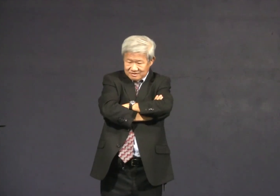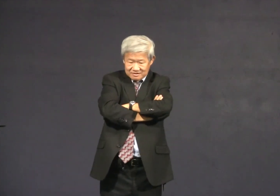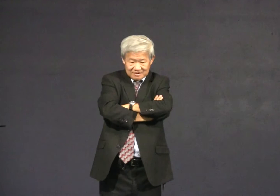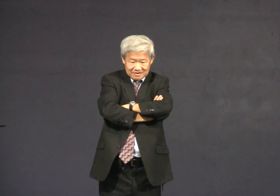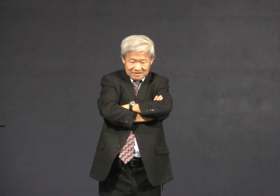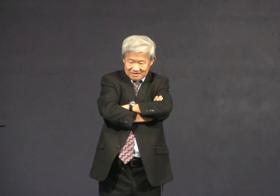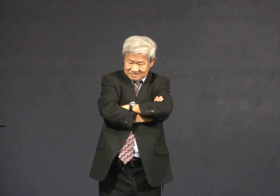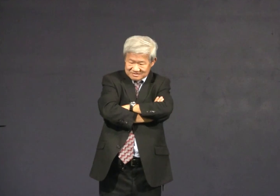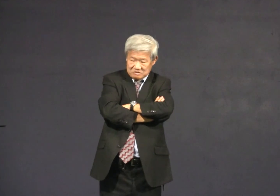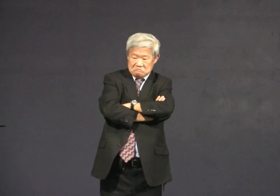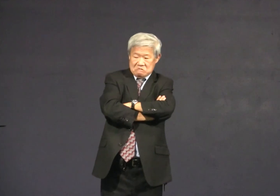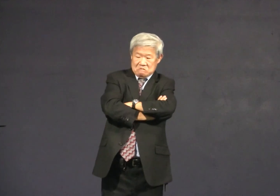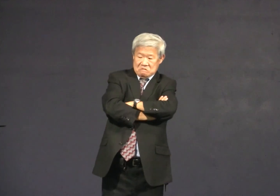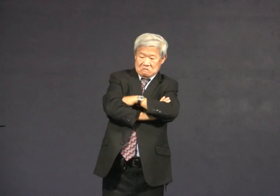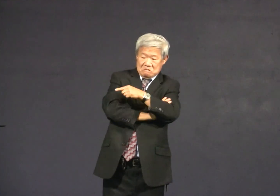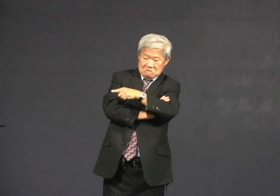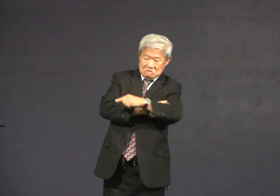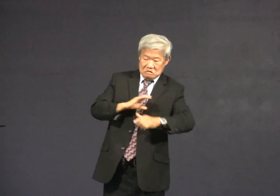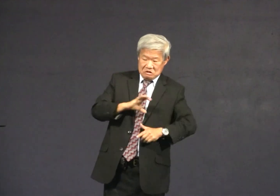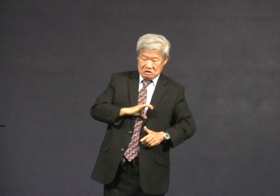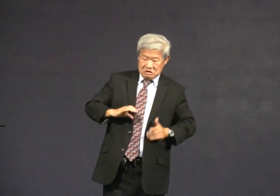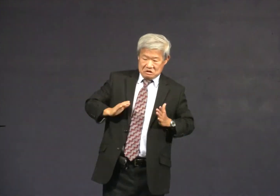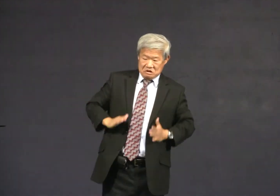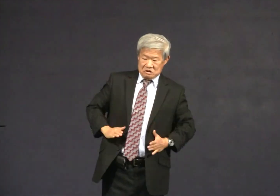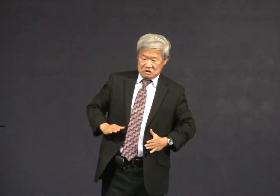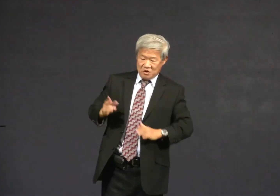and we gather together to please the spirit of darkness